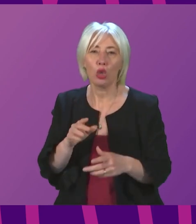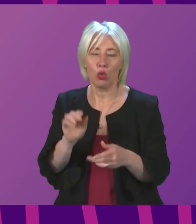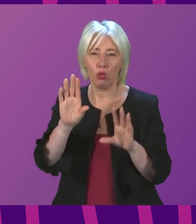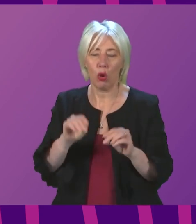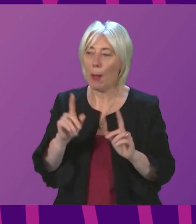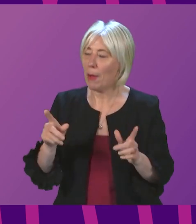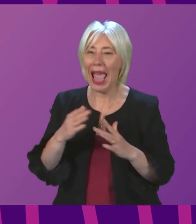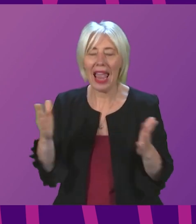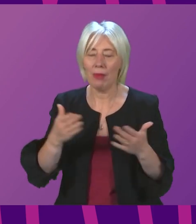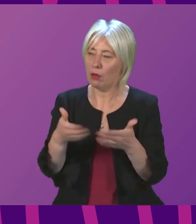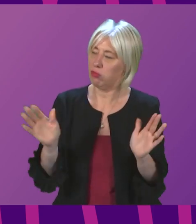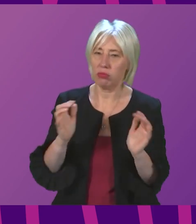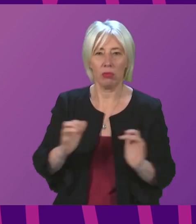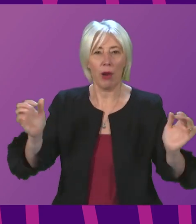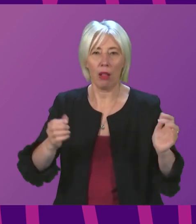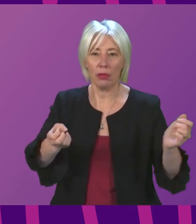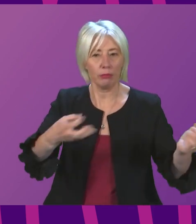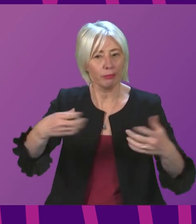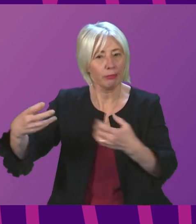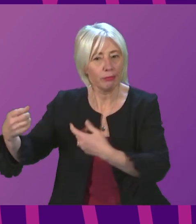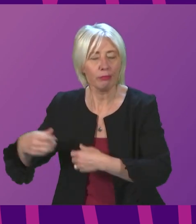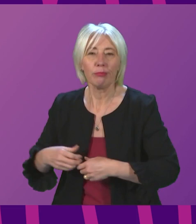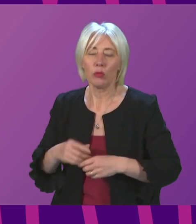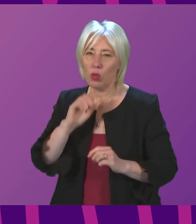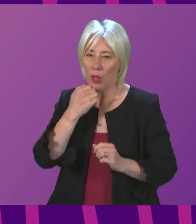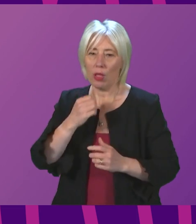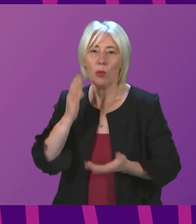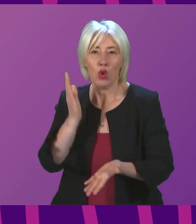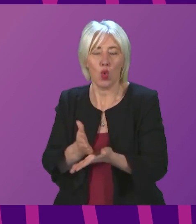sure we are doing all that is necessary. Beatrice Wishart.